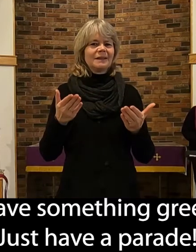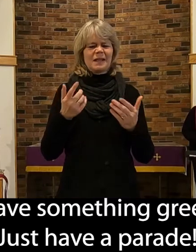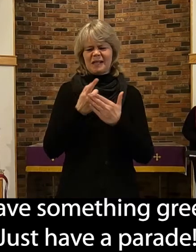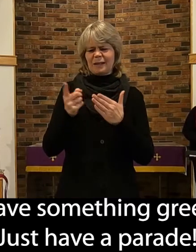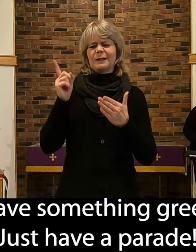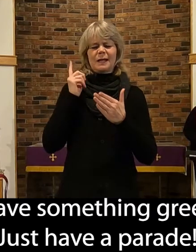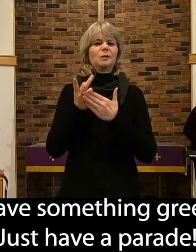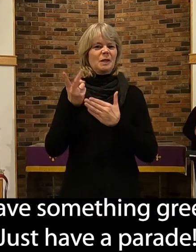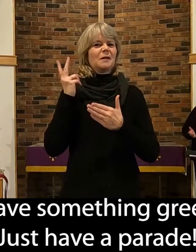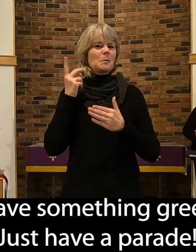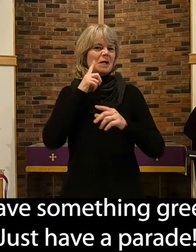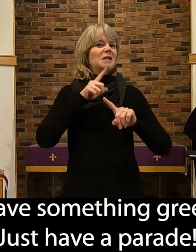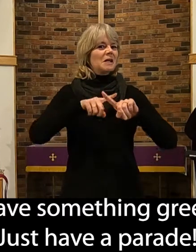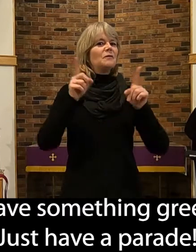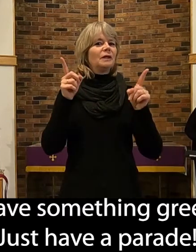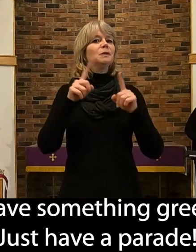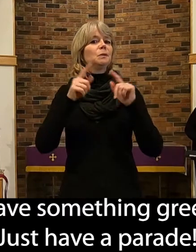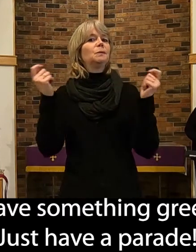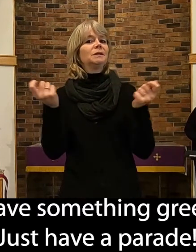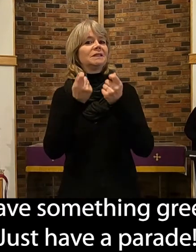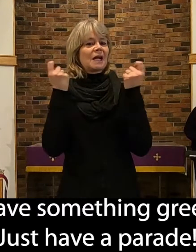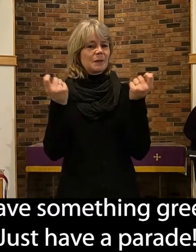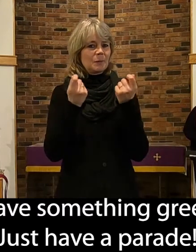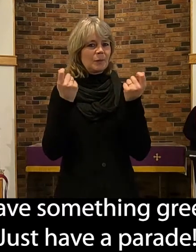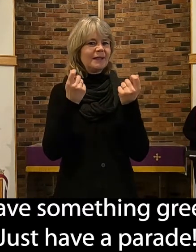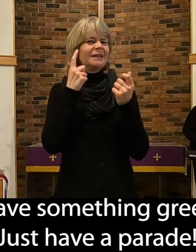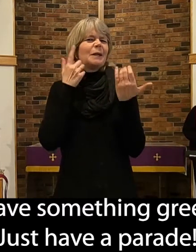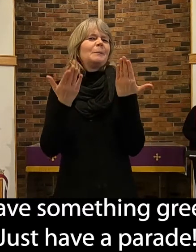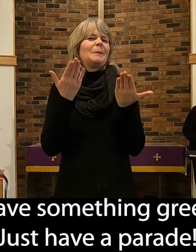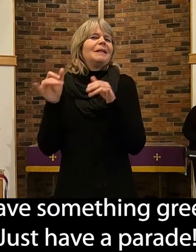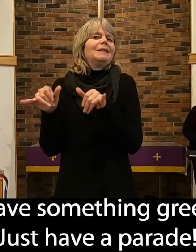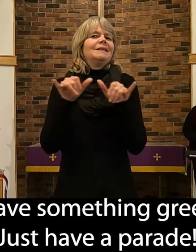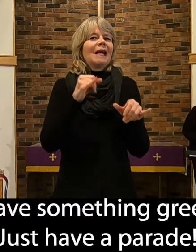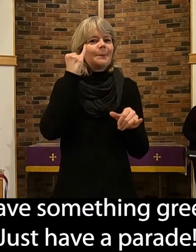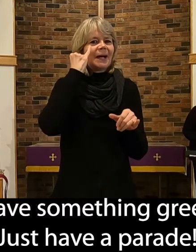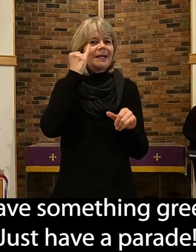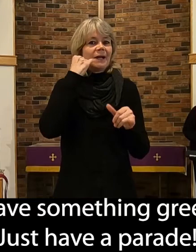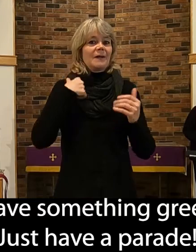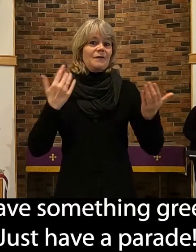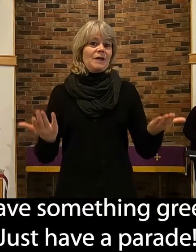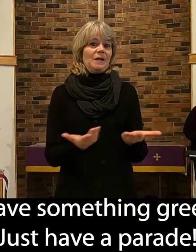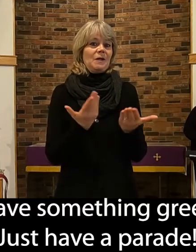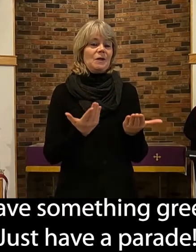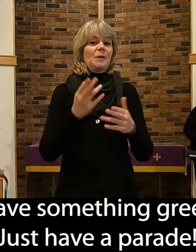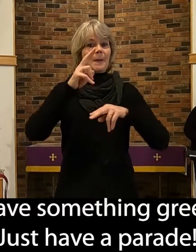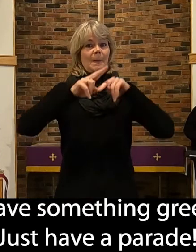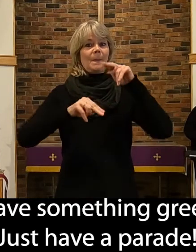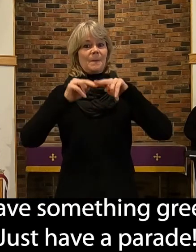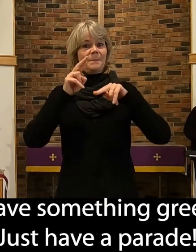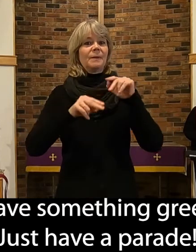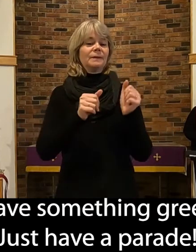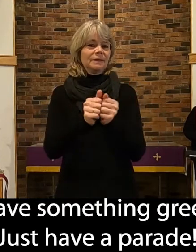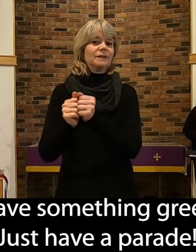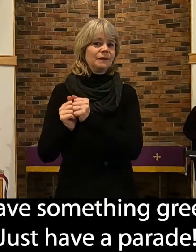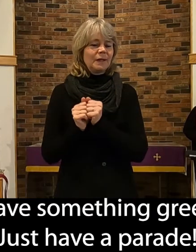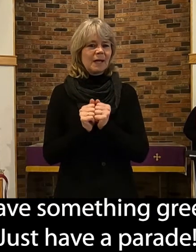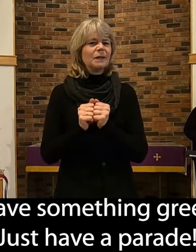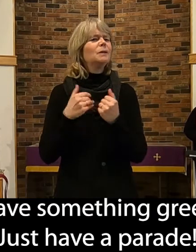just as we would if we were here in person. And one of those things is to